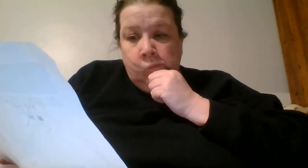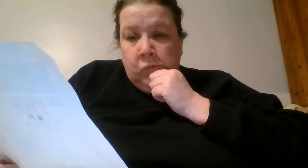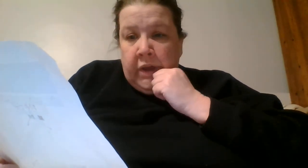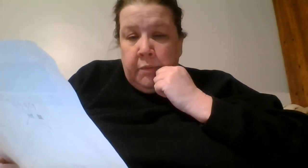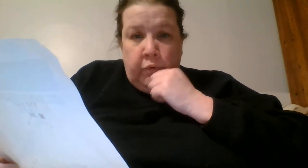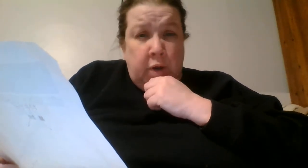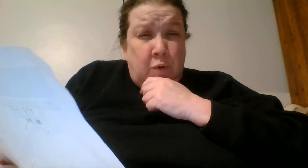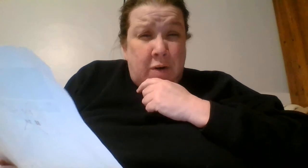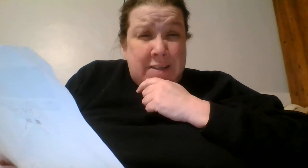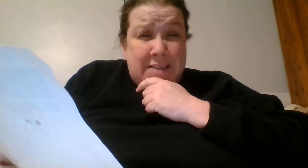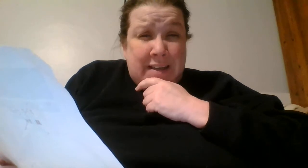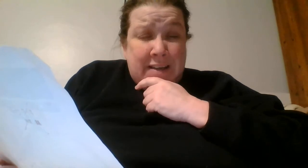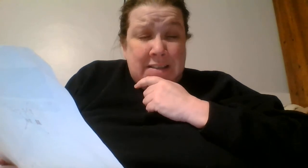and Marine Corps is six